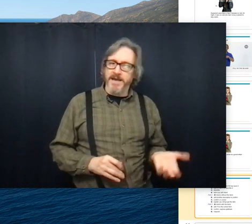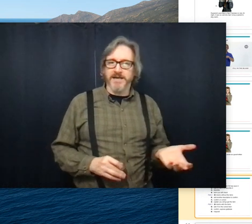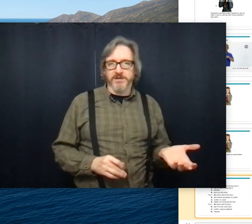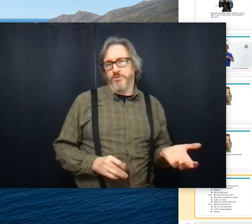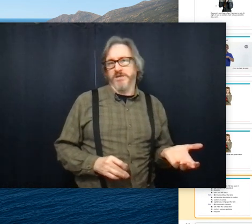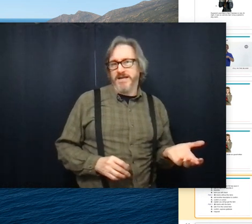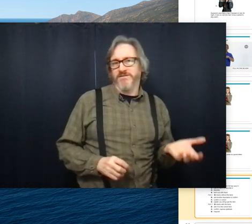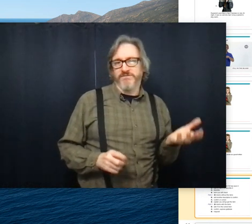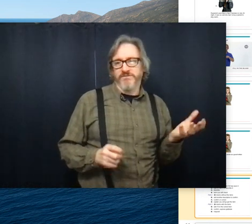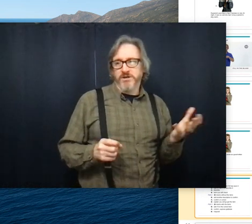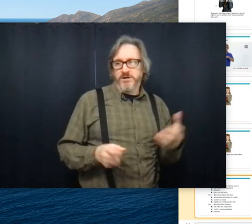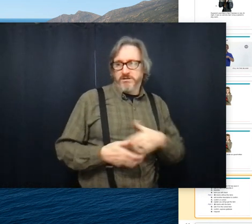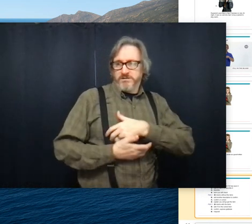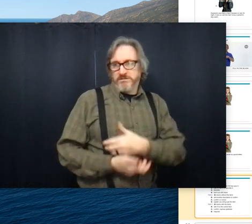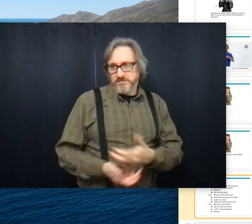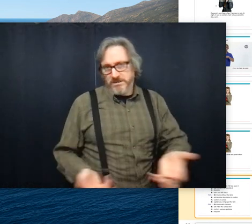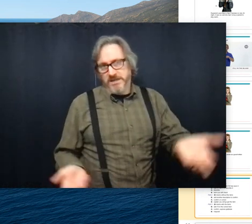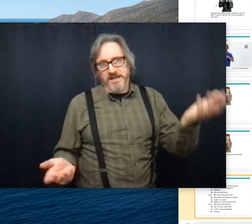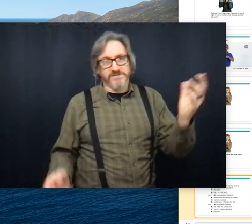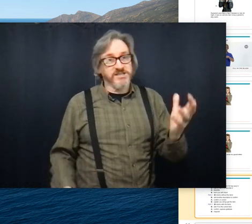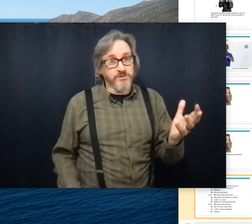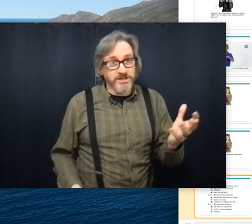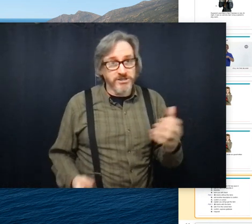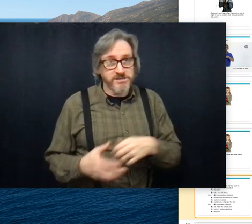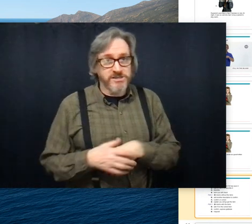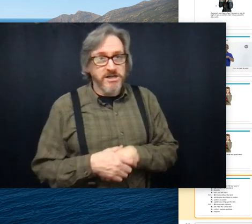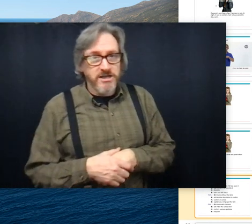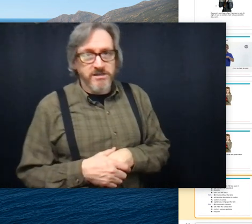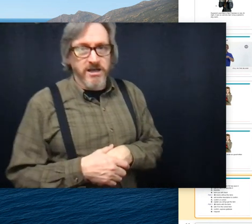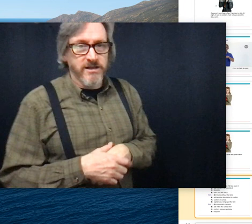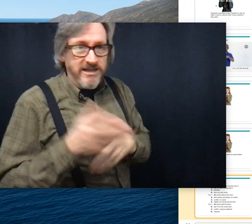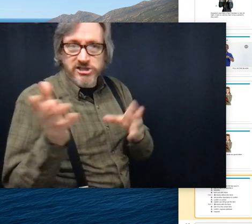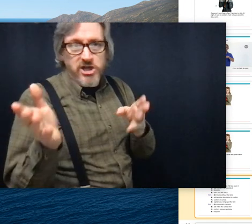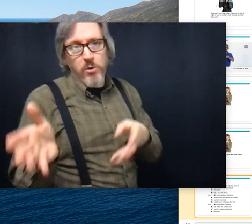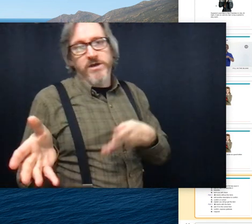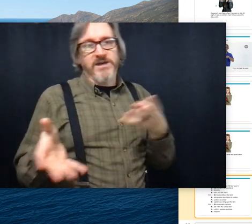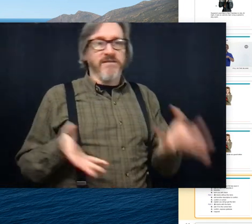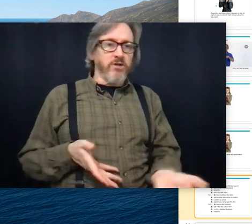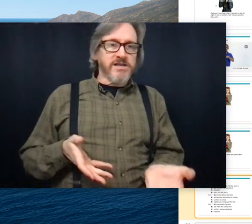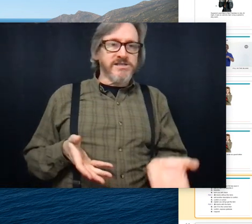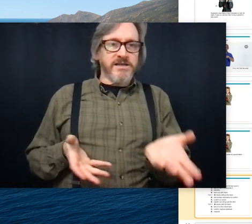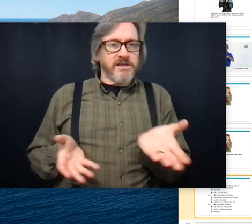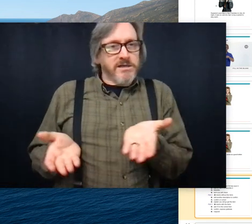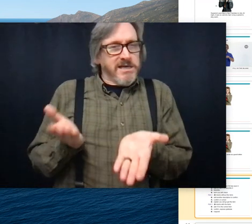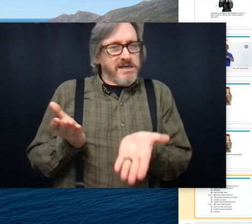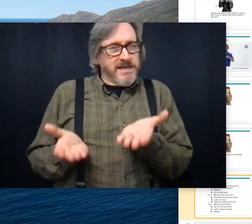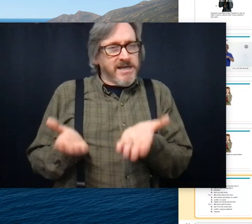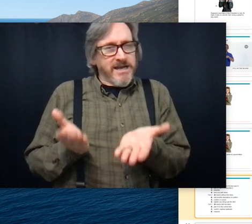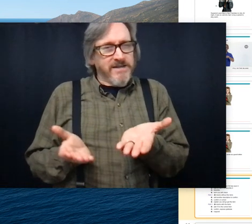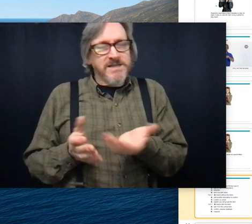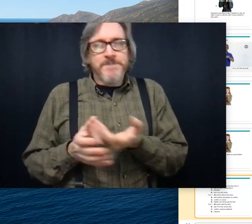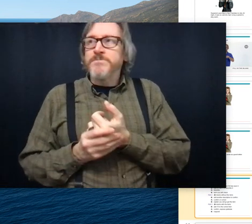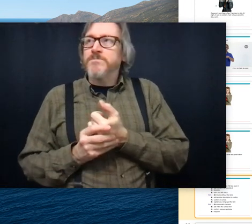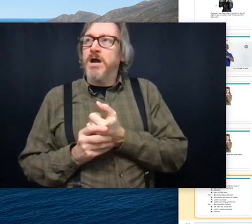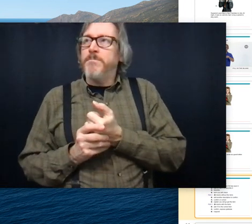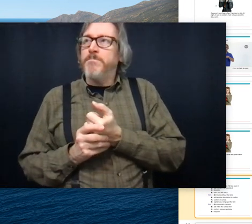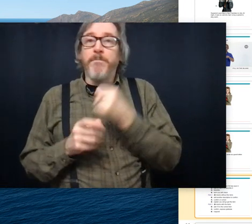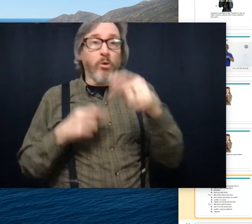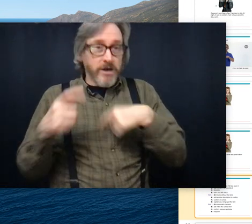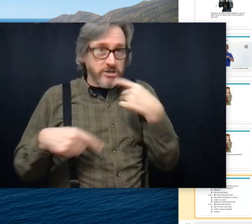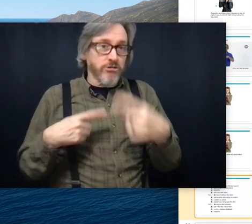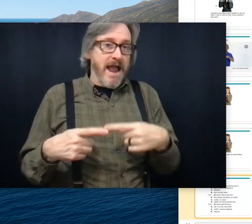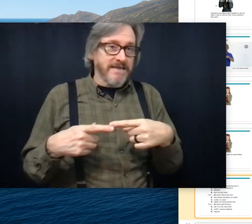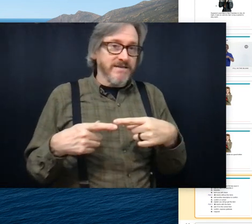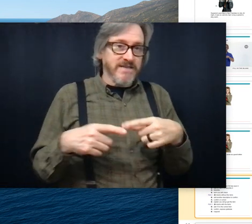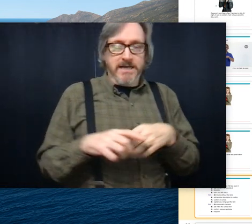you can apply it to a lot of, a lot of situations that they just go with, I've lost it because it kind of gives a